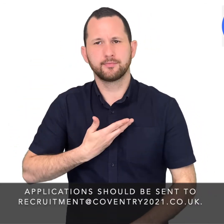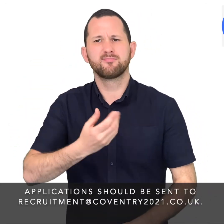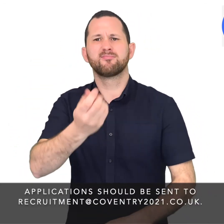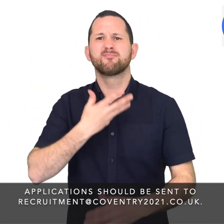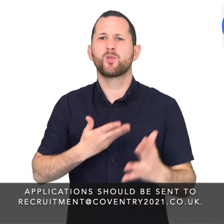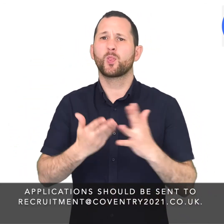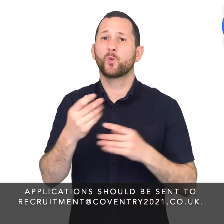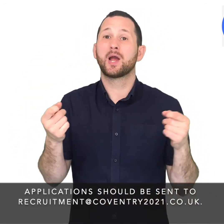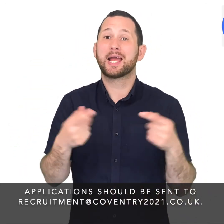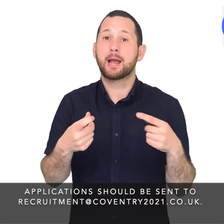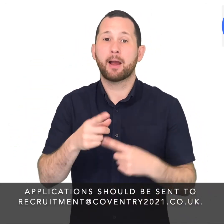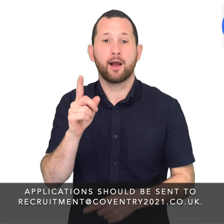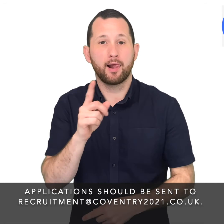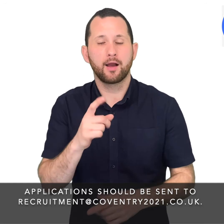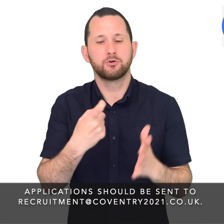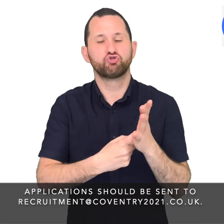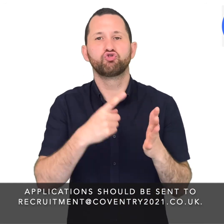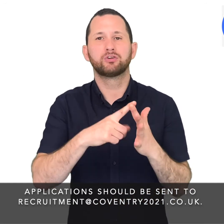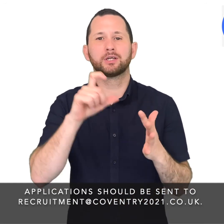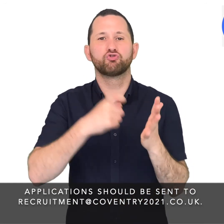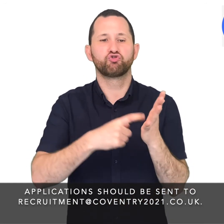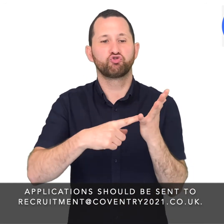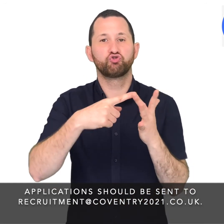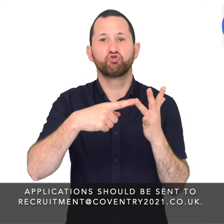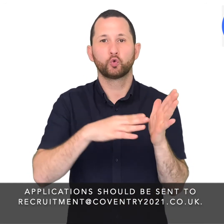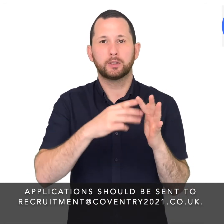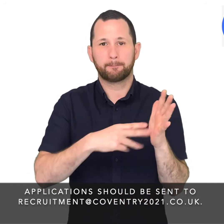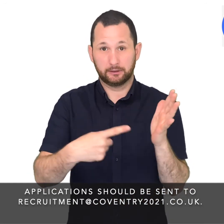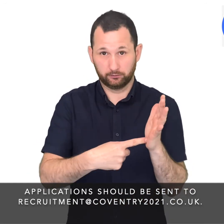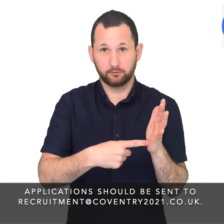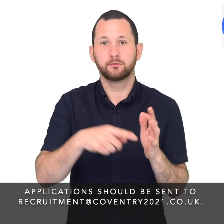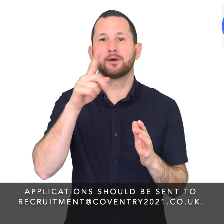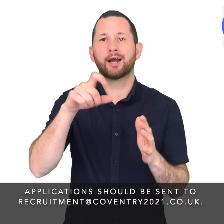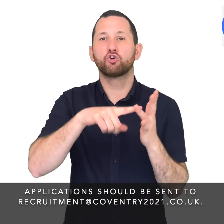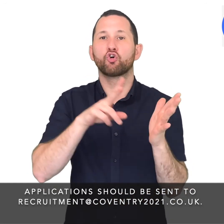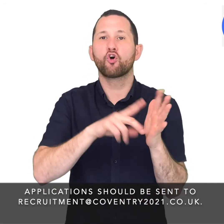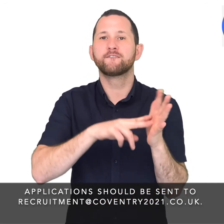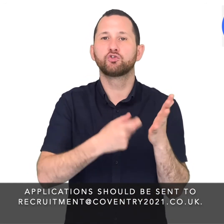Applications should be sent to recruitment at coventry2021